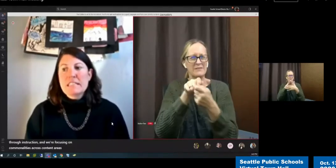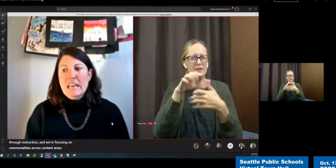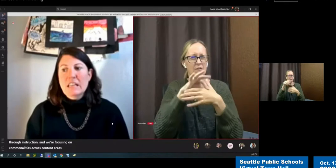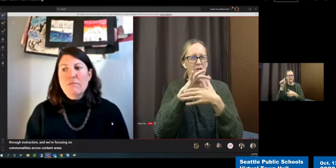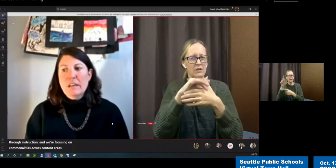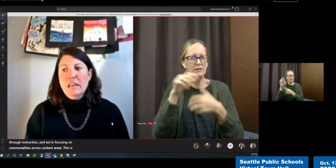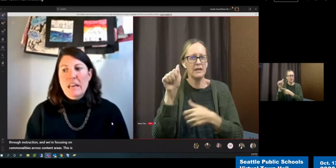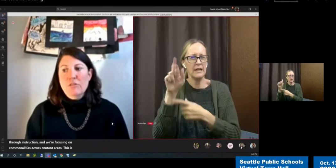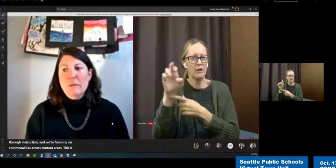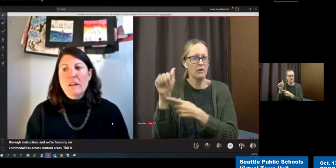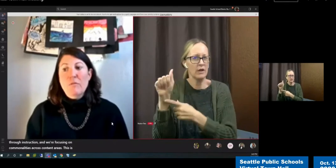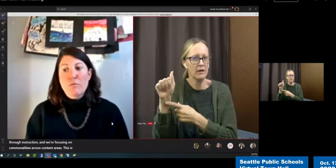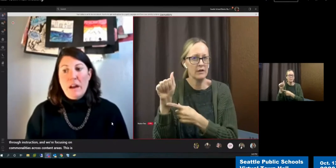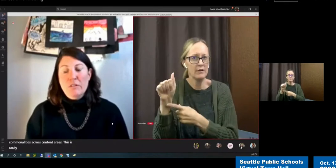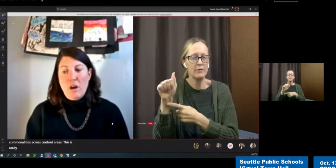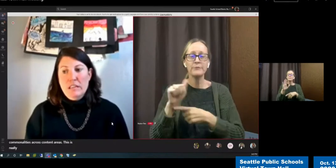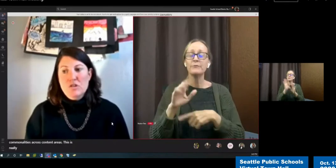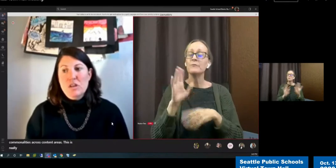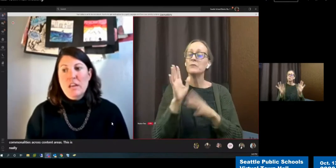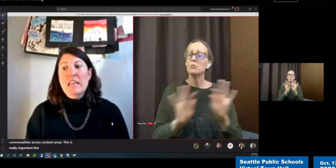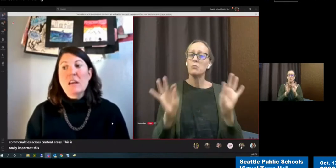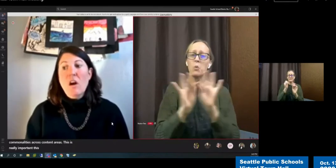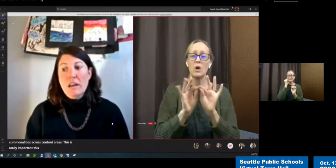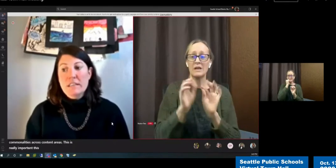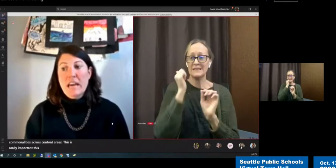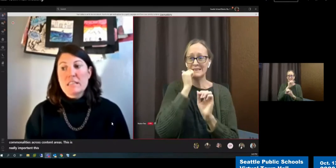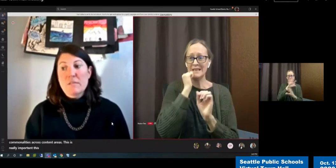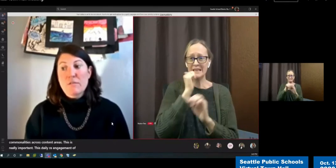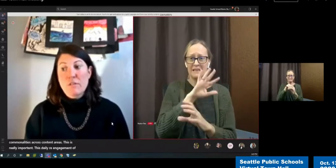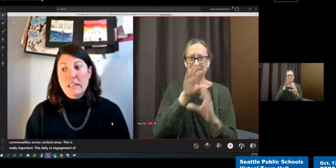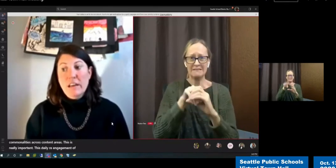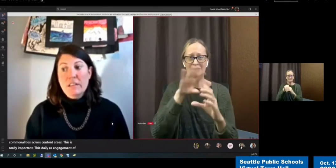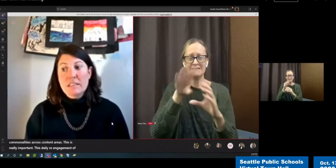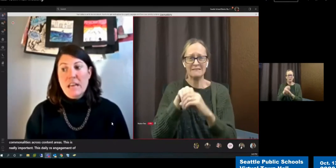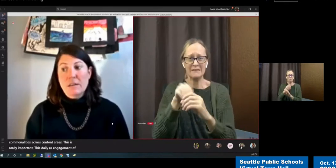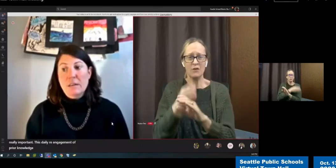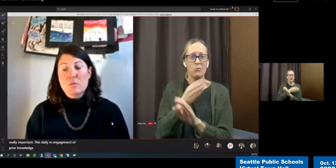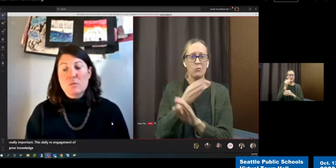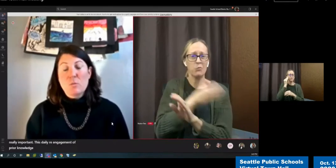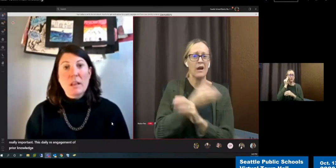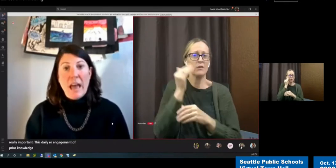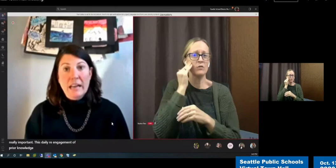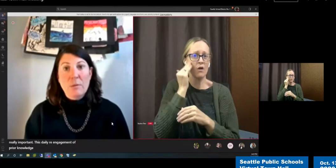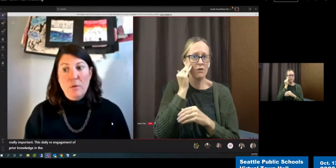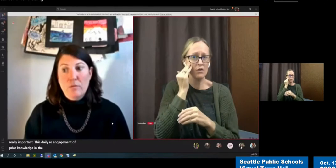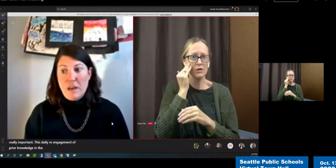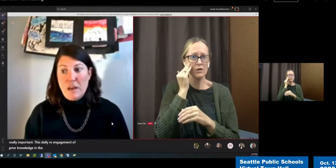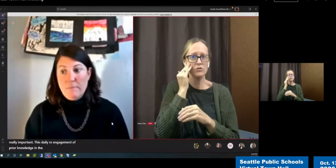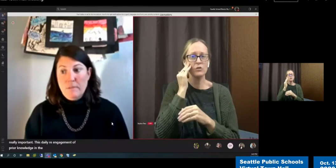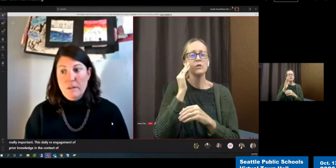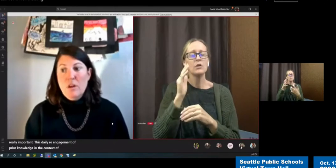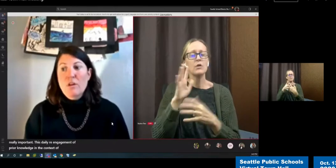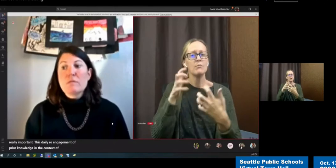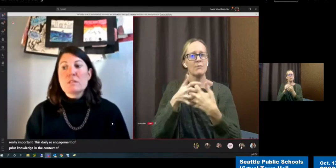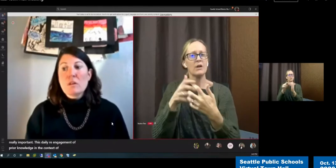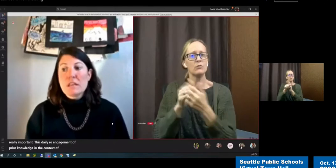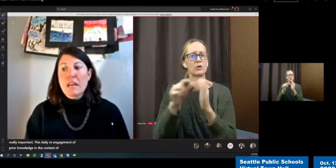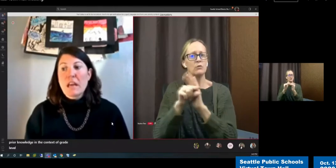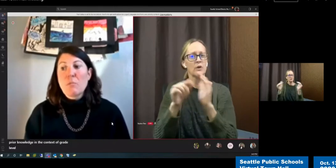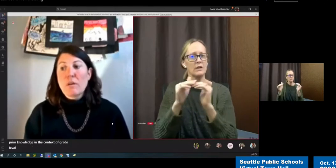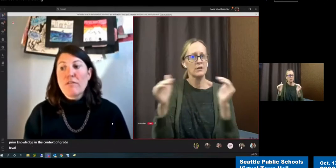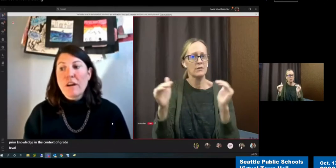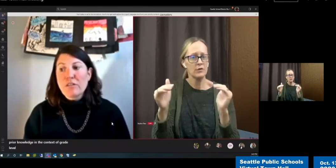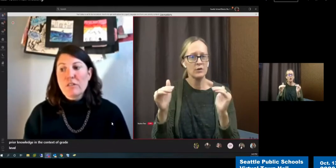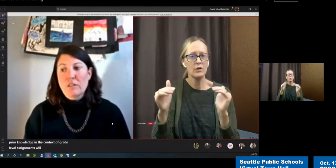daily re-engagement of prior knowledge in the context of grade-level assignments will add up over time, resulting